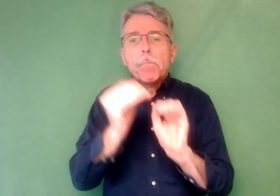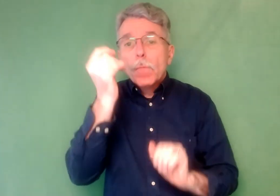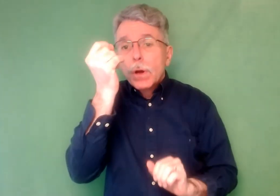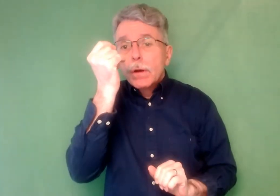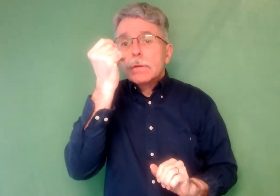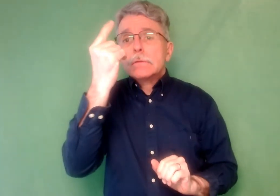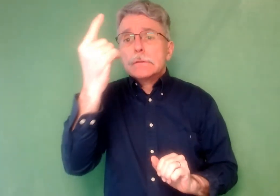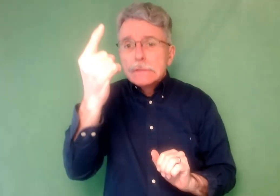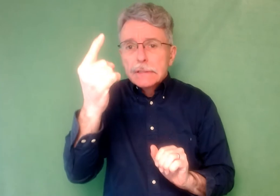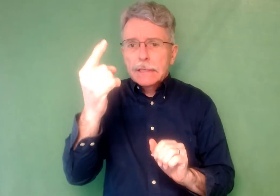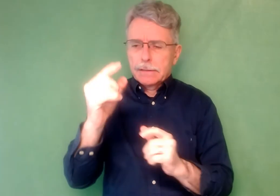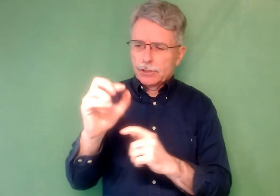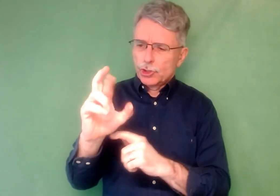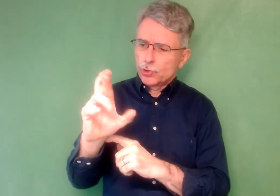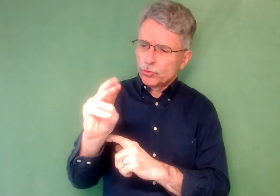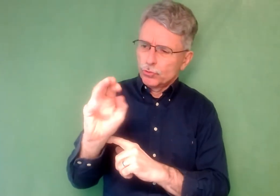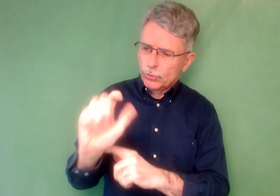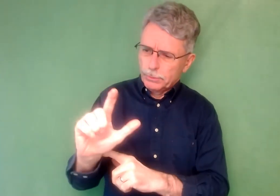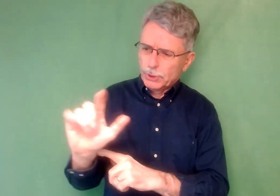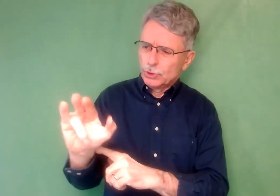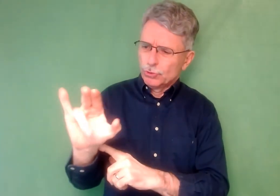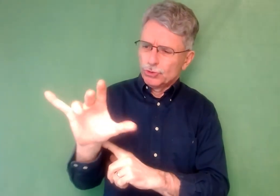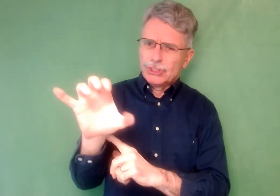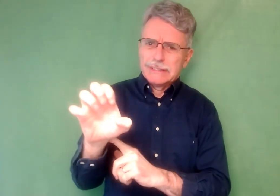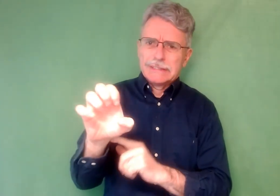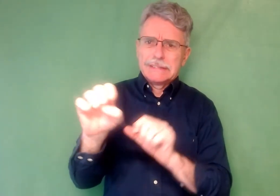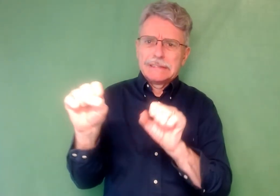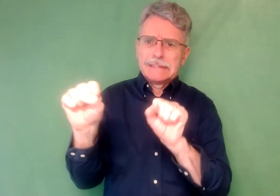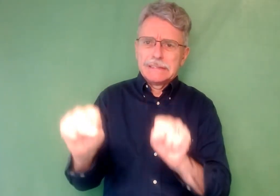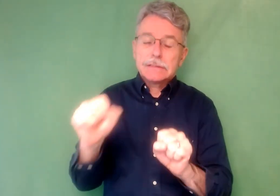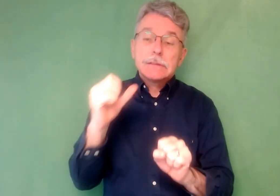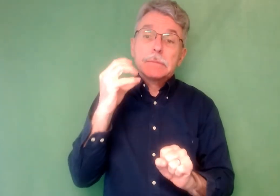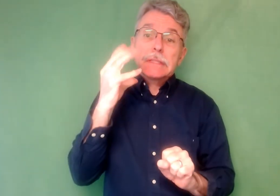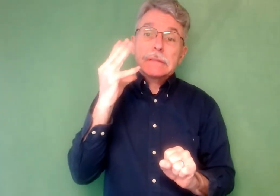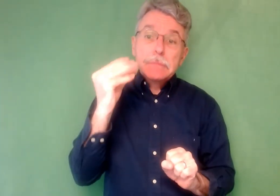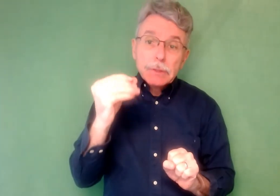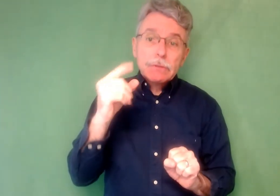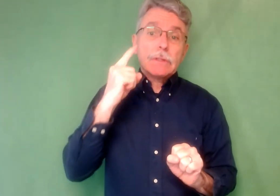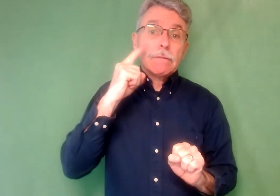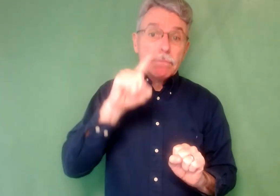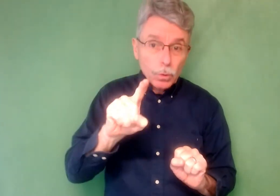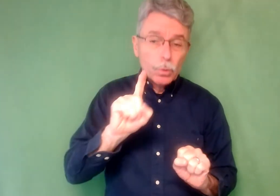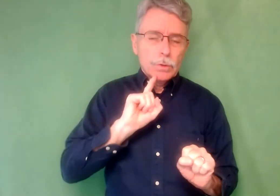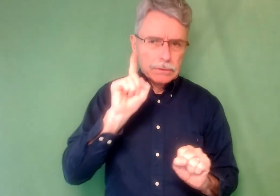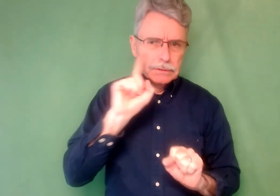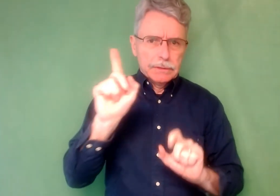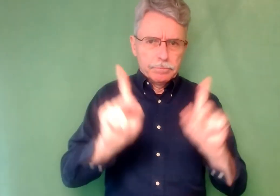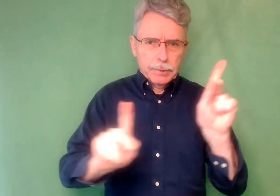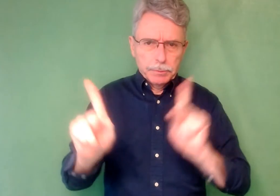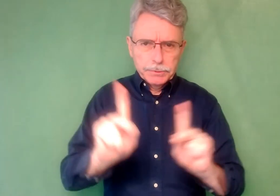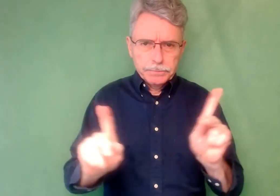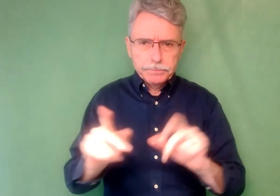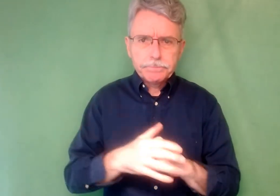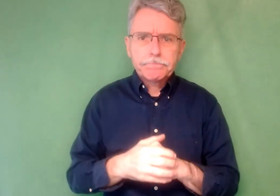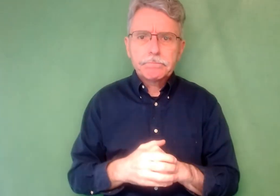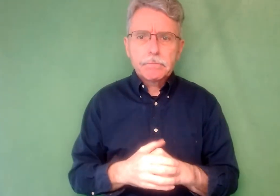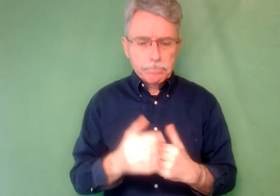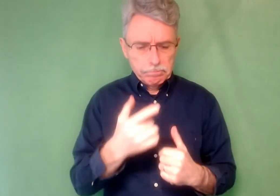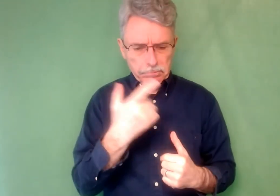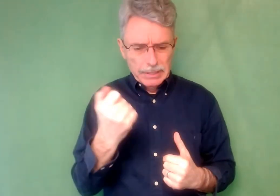brought together an interdisciplinary group of authors to share their professional and personal experiences related to Deaf